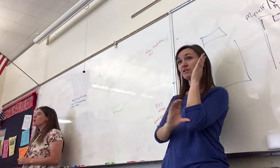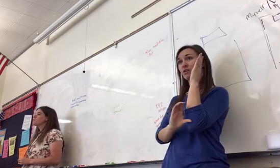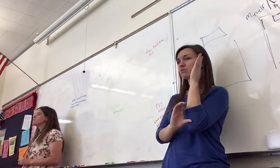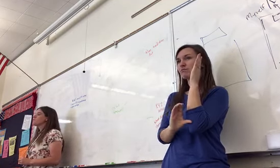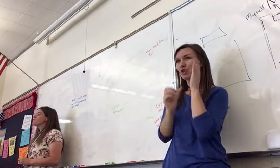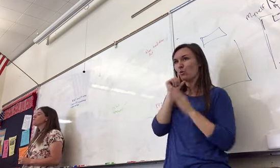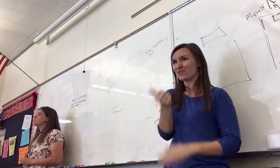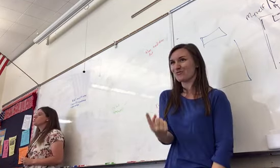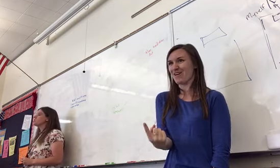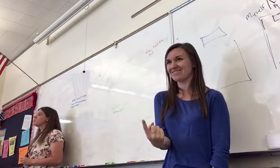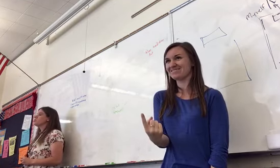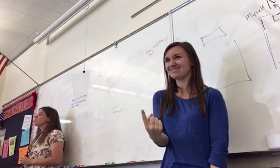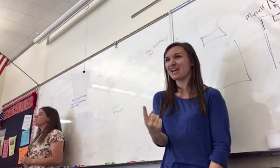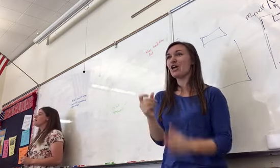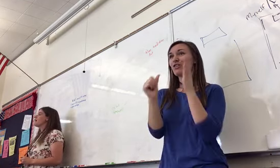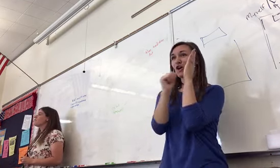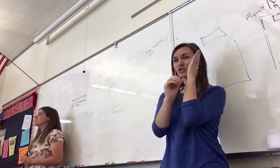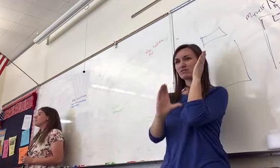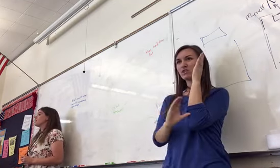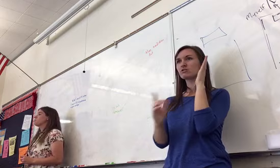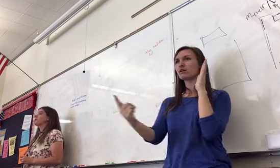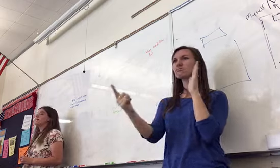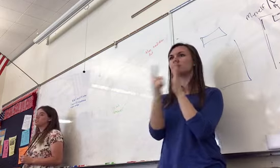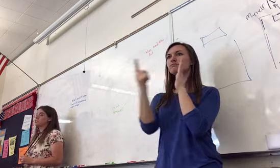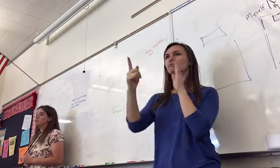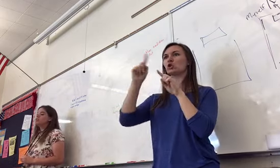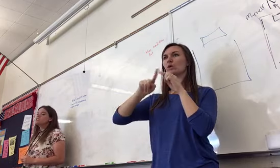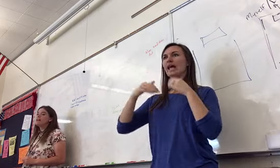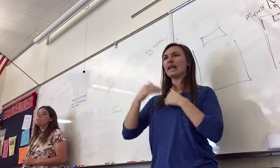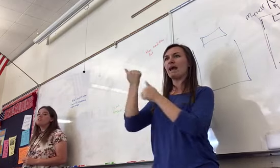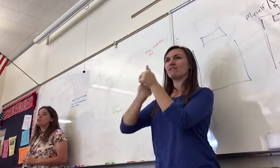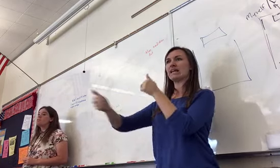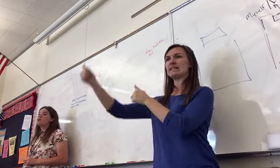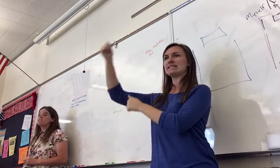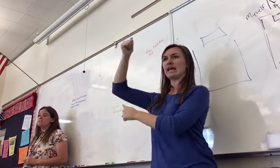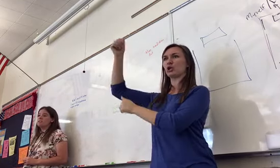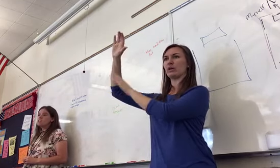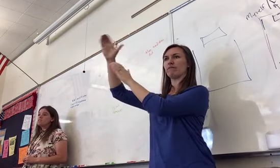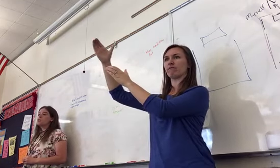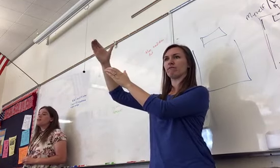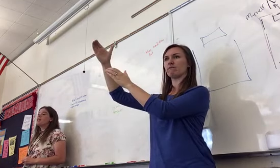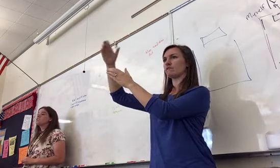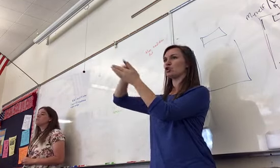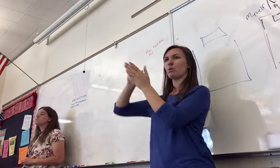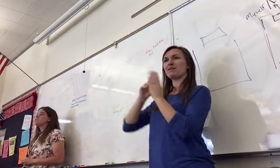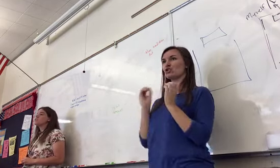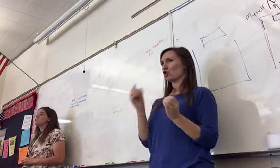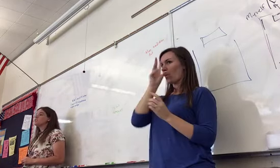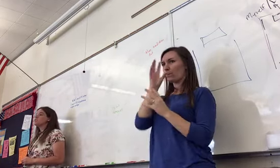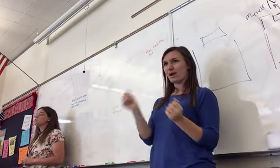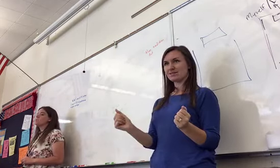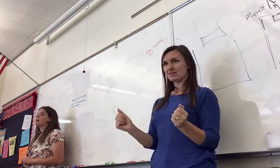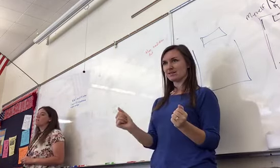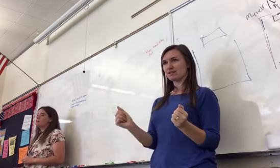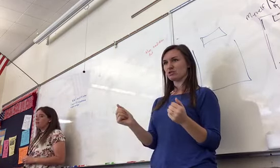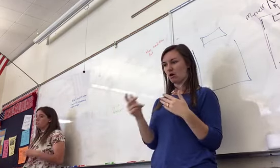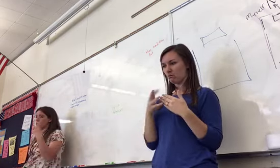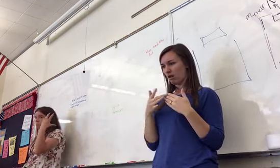The Articles of Confederation said you couldn't have an executive branch. So that meant no president. So we actually went several years without an actual